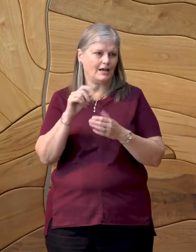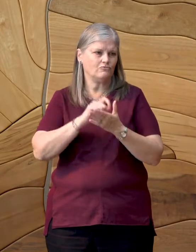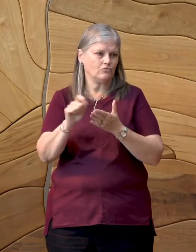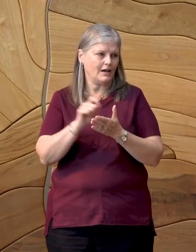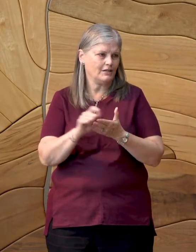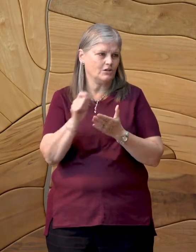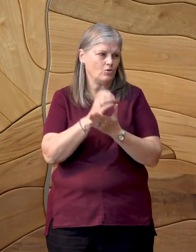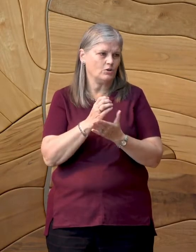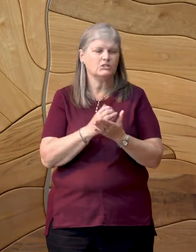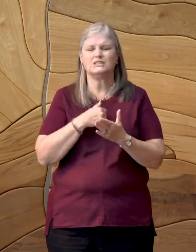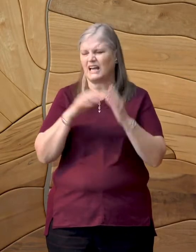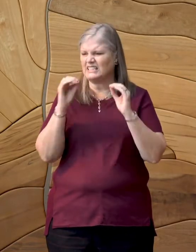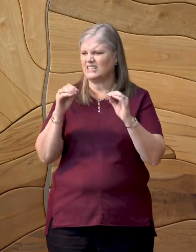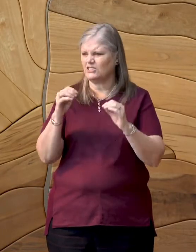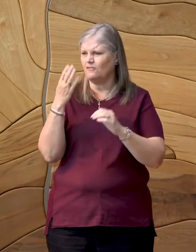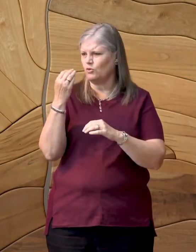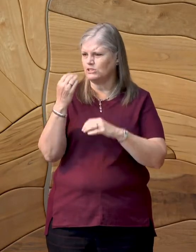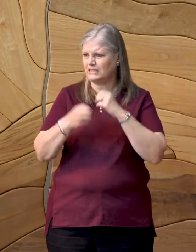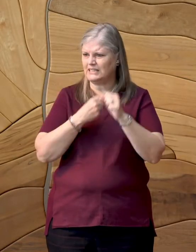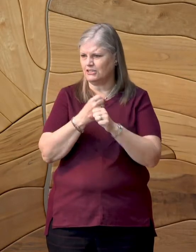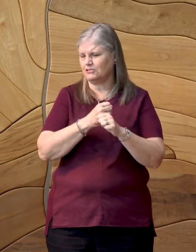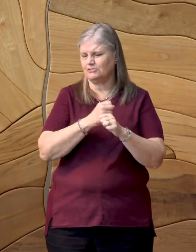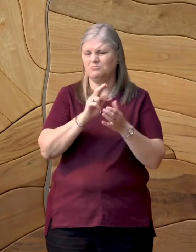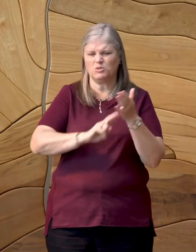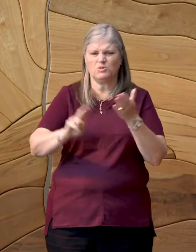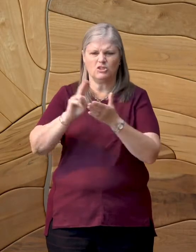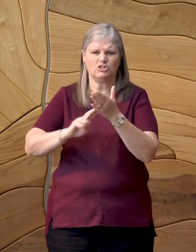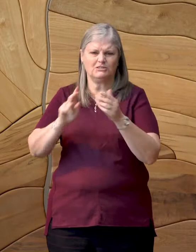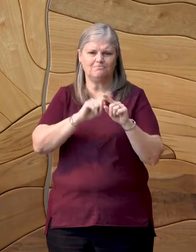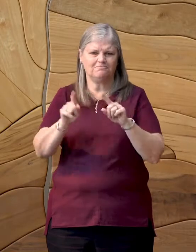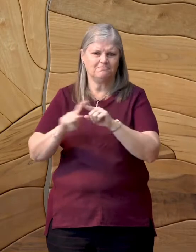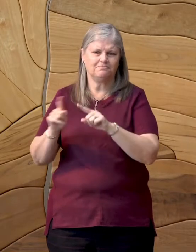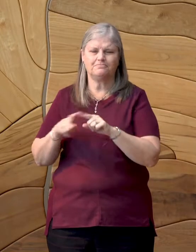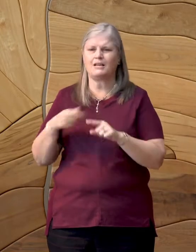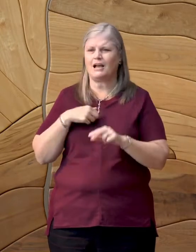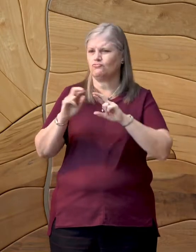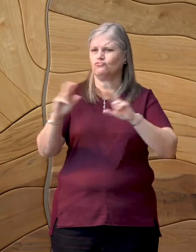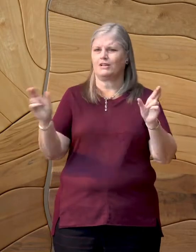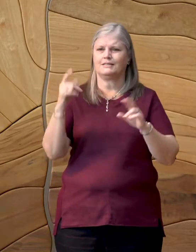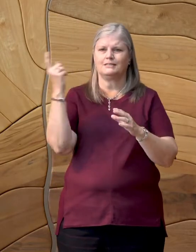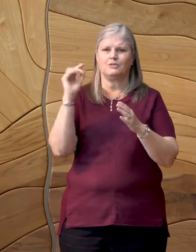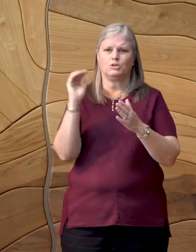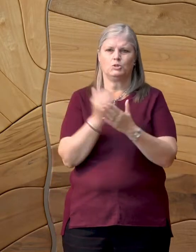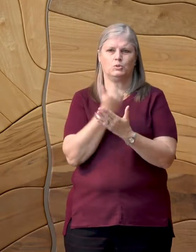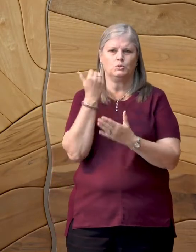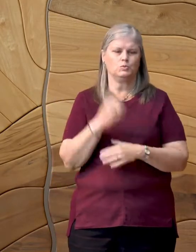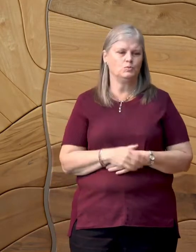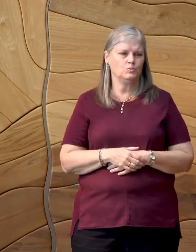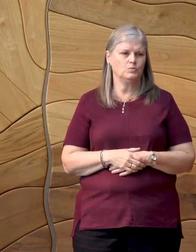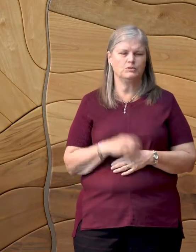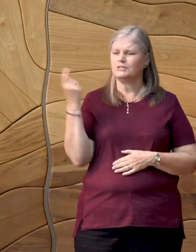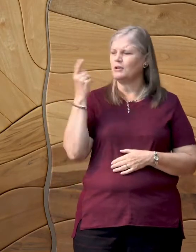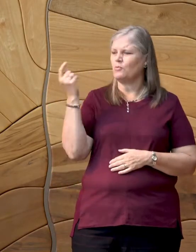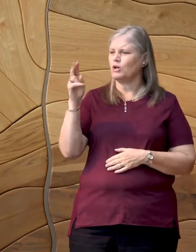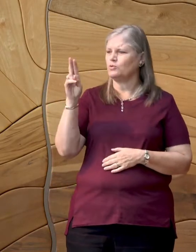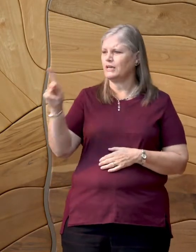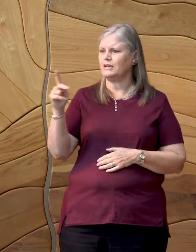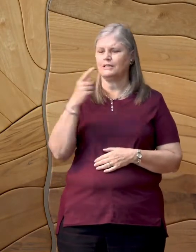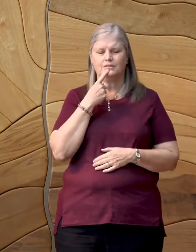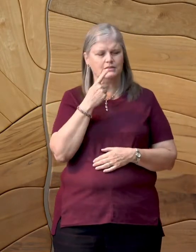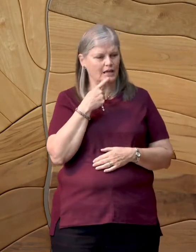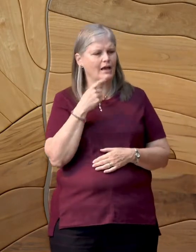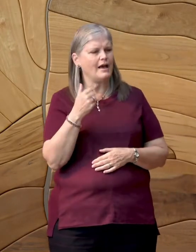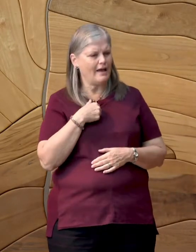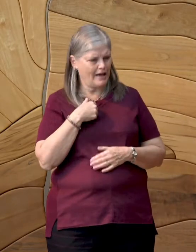years at various universities. I was ready to try something new. Someone at UK mentioned that the university